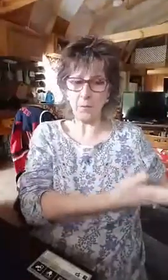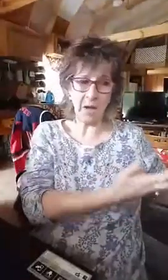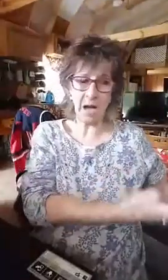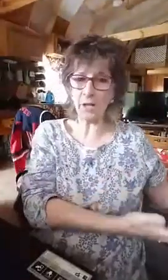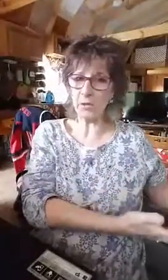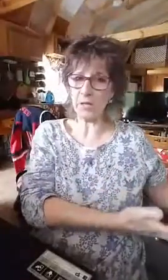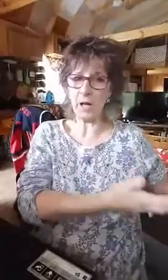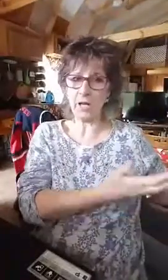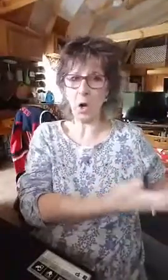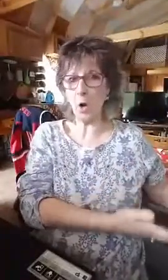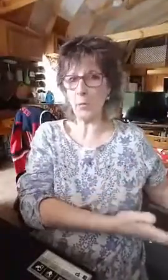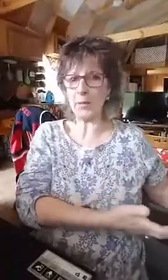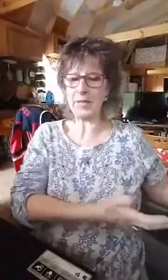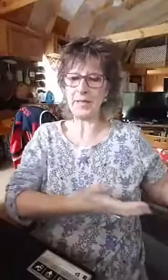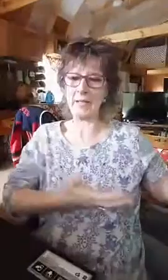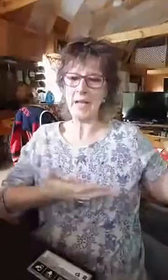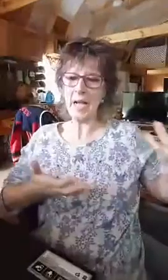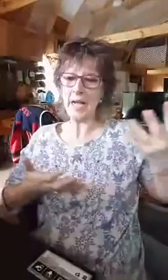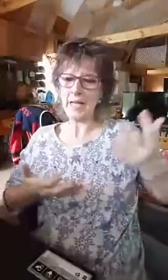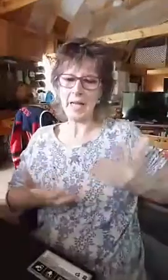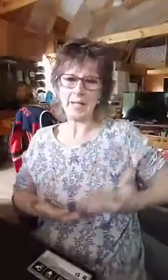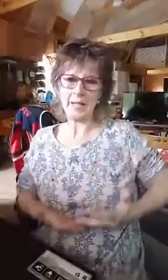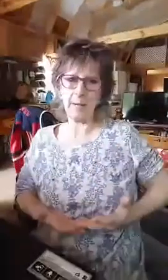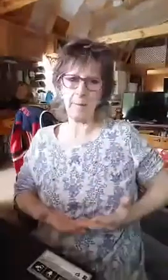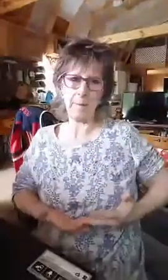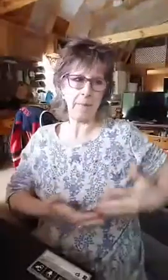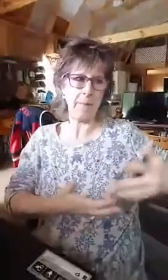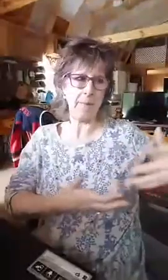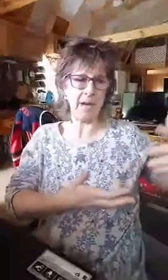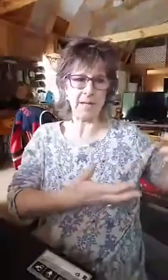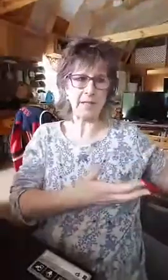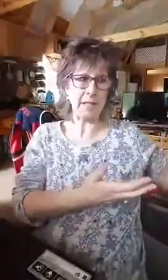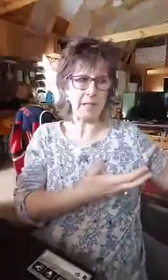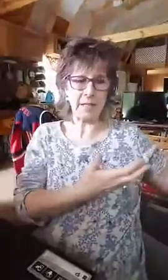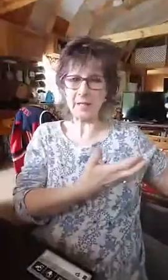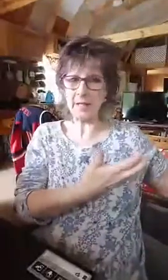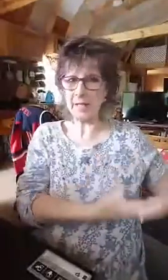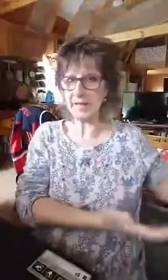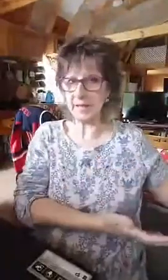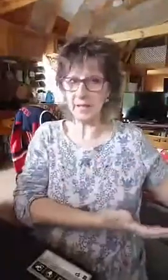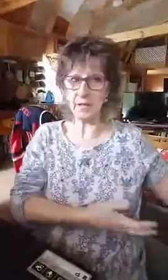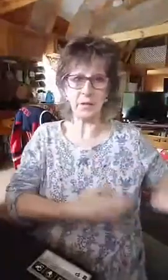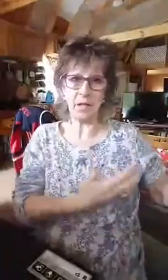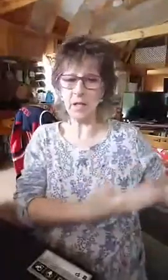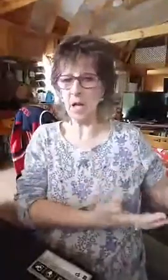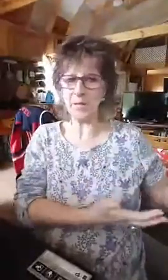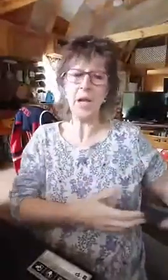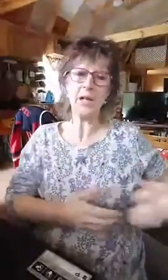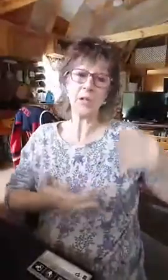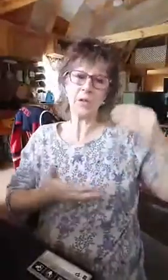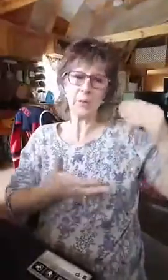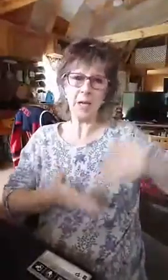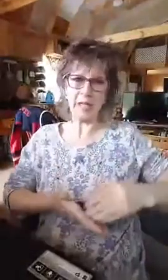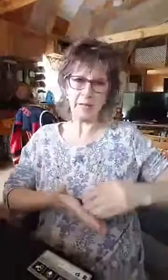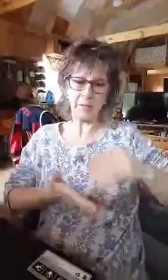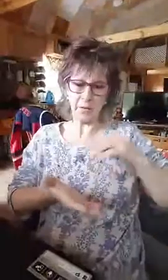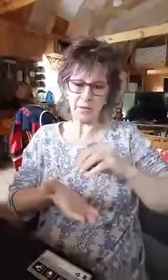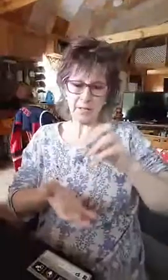unvalued and hopeless and, and, and, um, that he's not skilled or unloved. So you repent for the